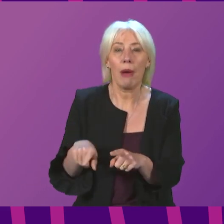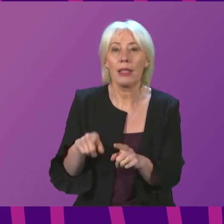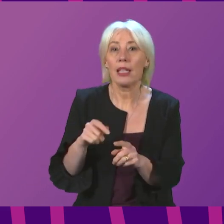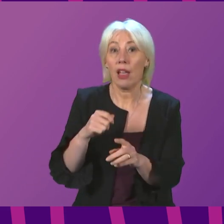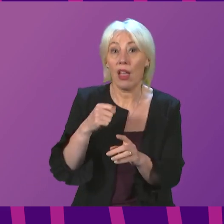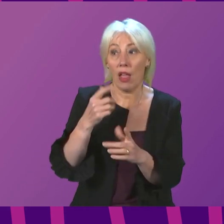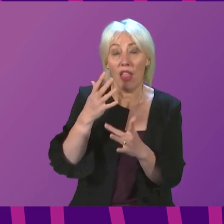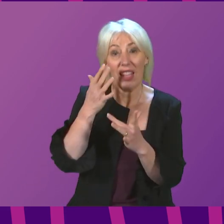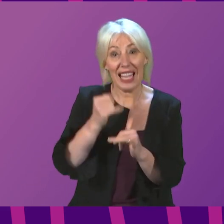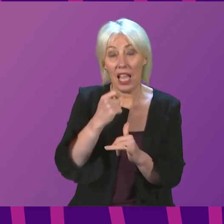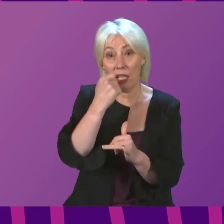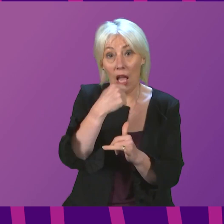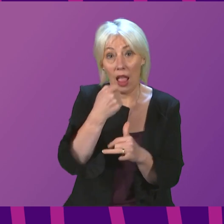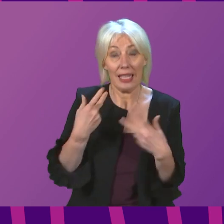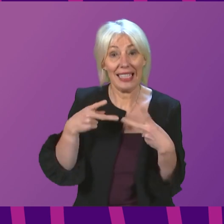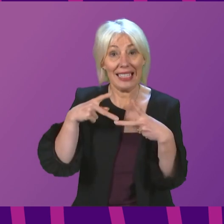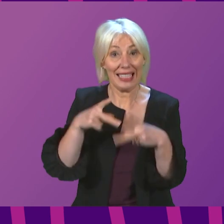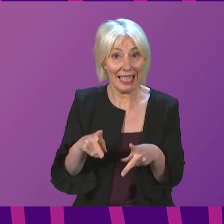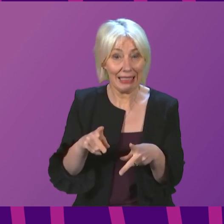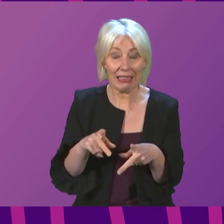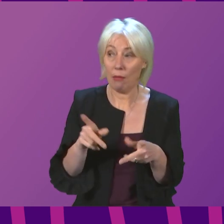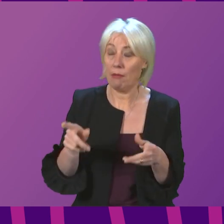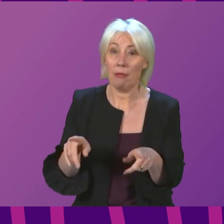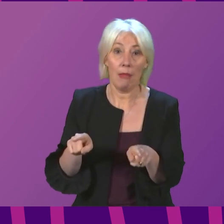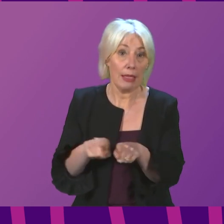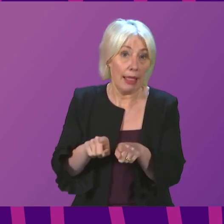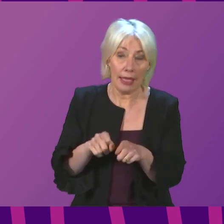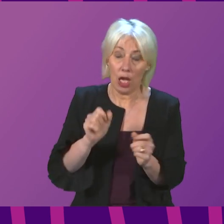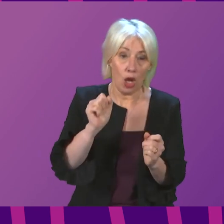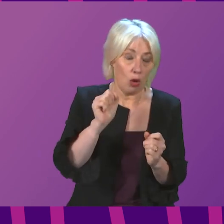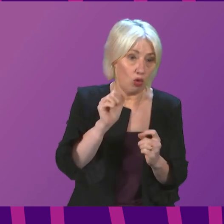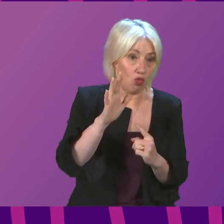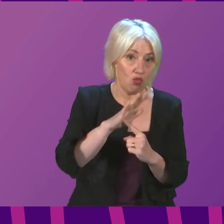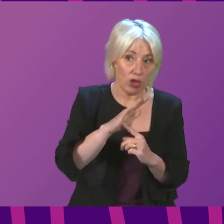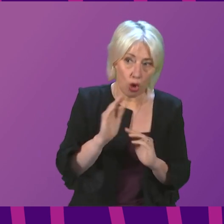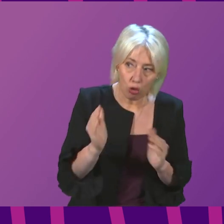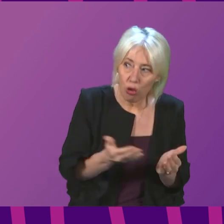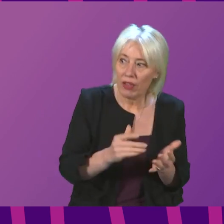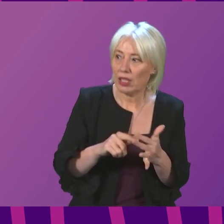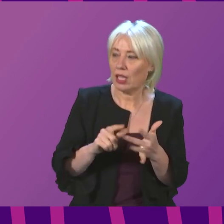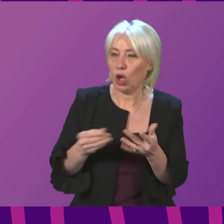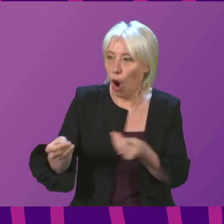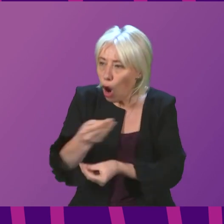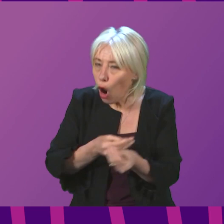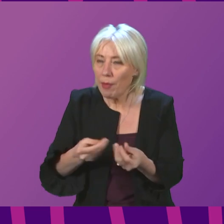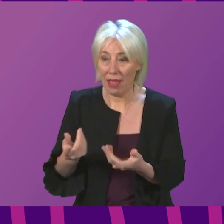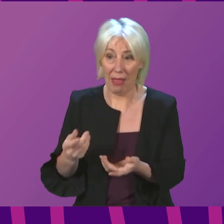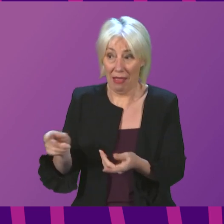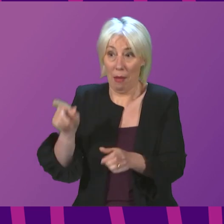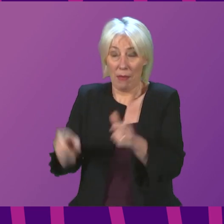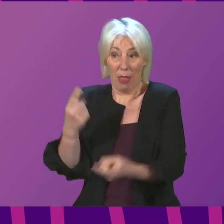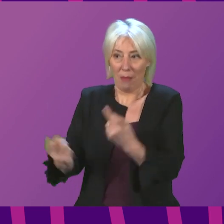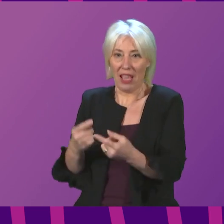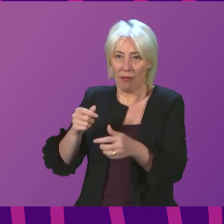testing system, like other parts of the economy and critical services, will be suffering from absence rates because of COVID, which of course